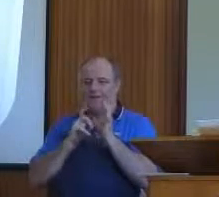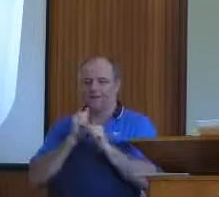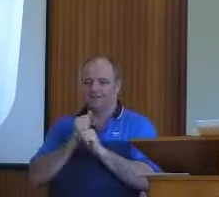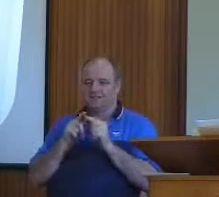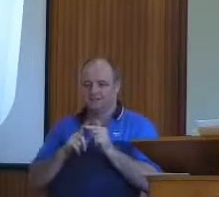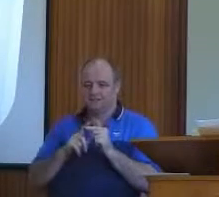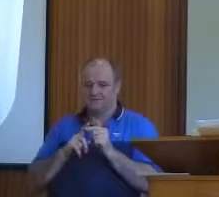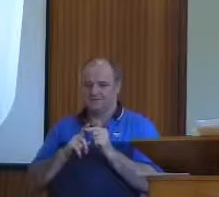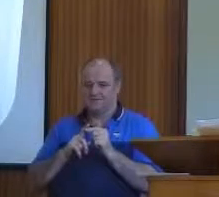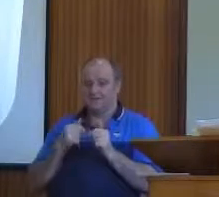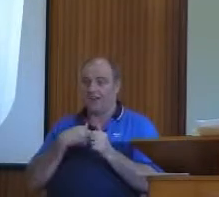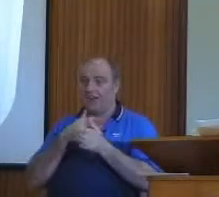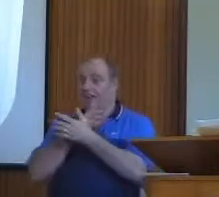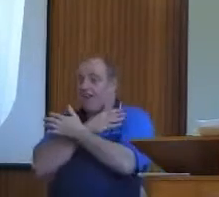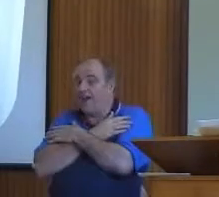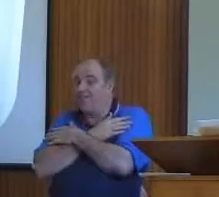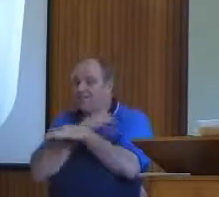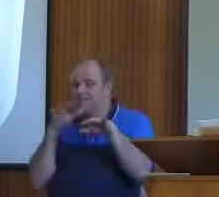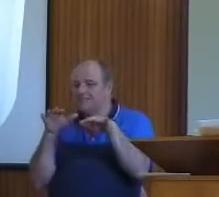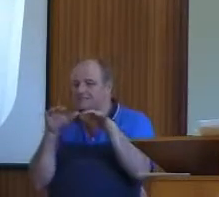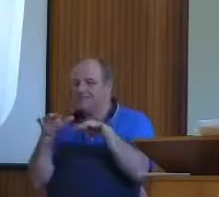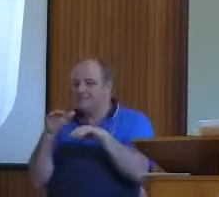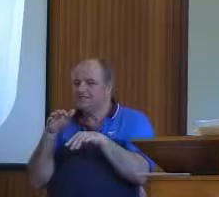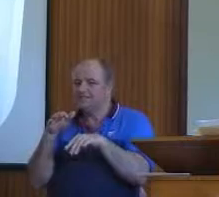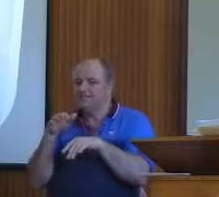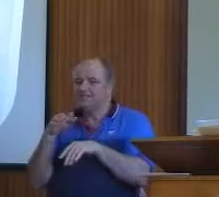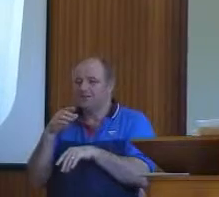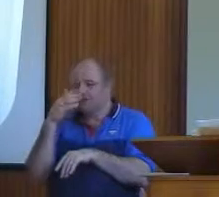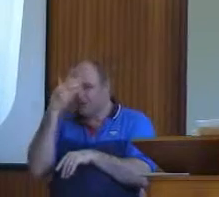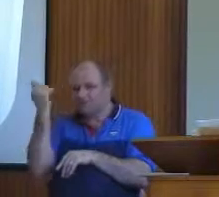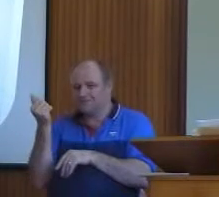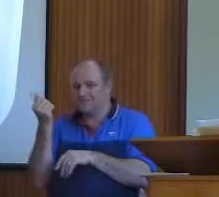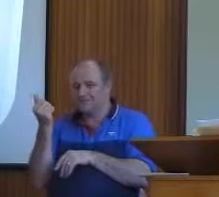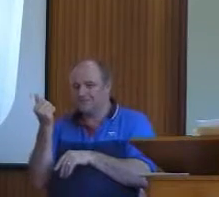theologue? A ministerial candidate, if you like. Try and get them to swear.